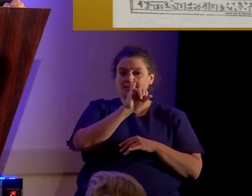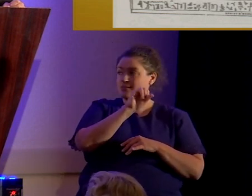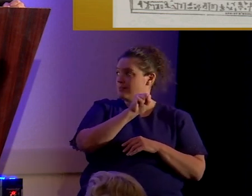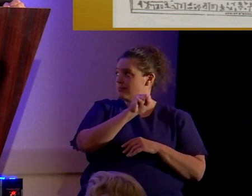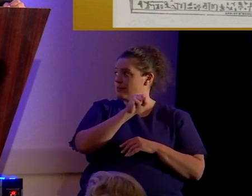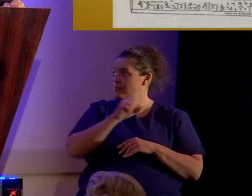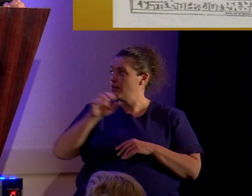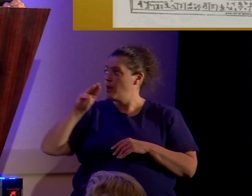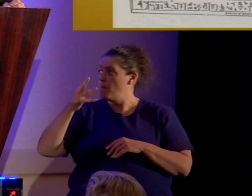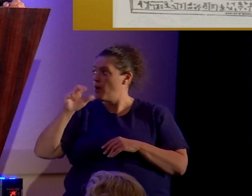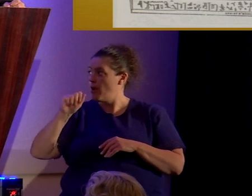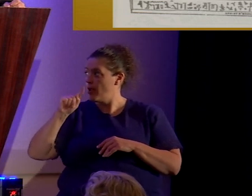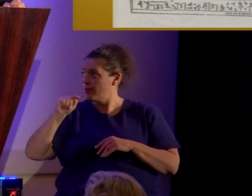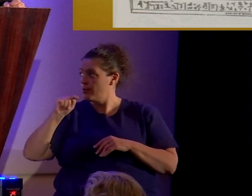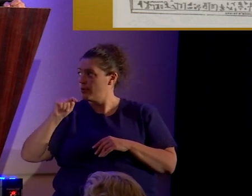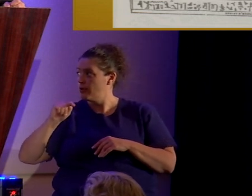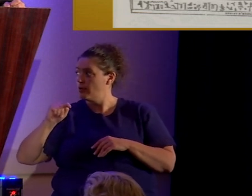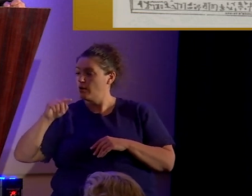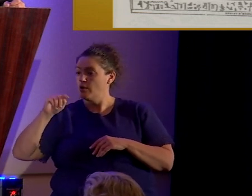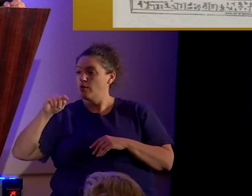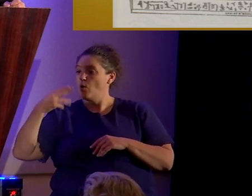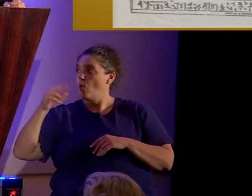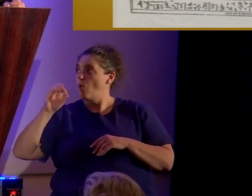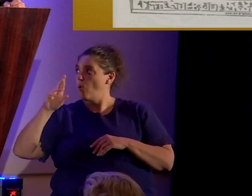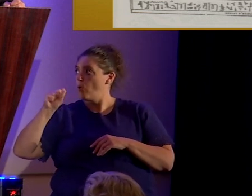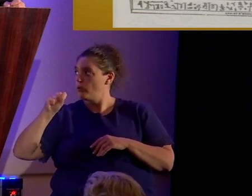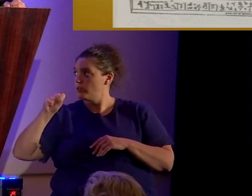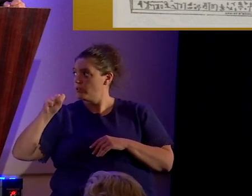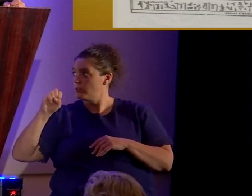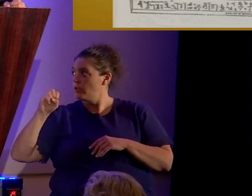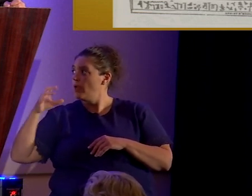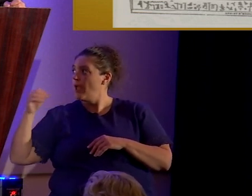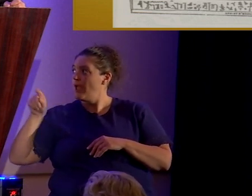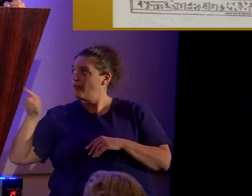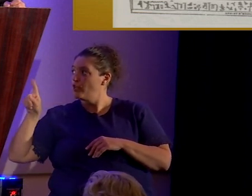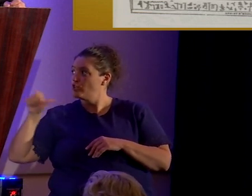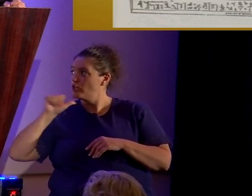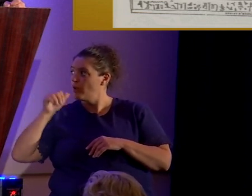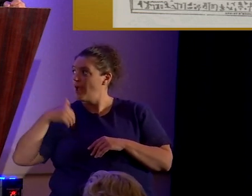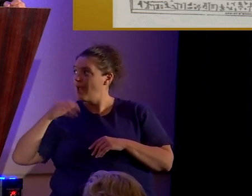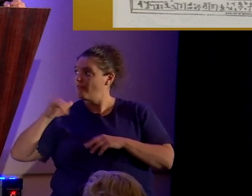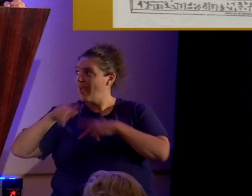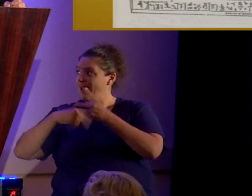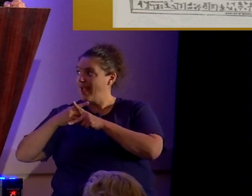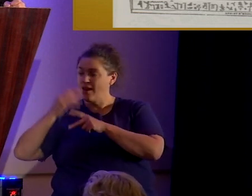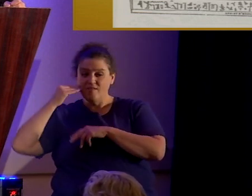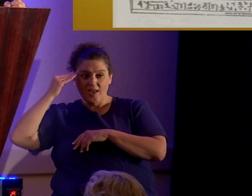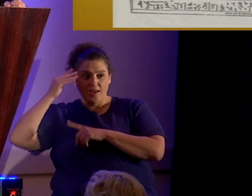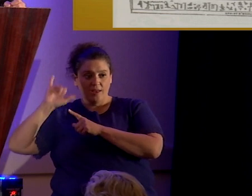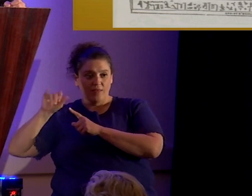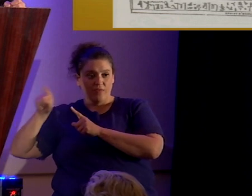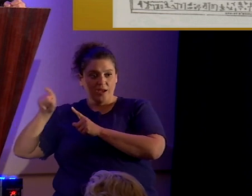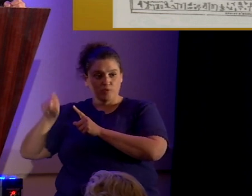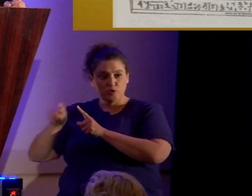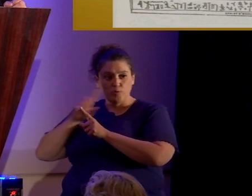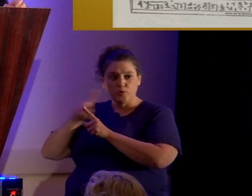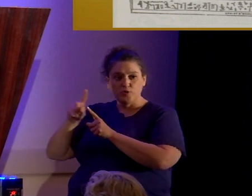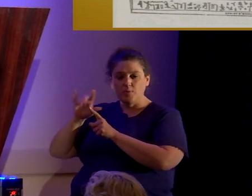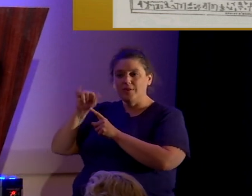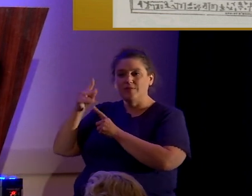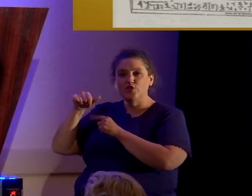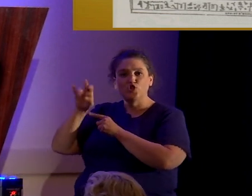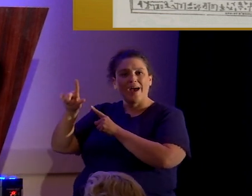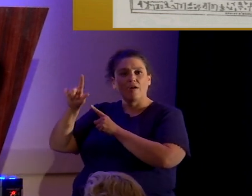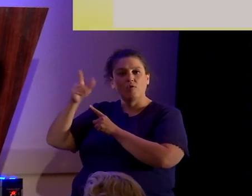this is Maat, uh, this is Horus, and this should not have that kind of a head. This should be Anubis, the jackal